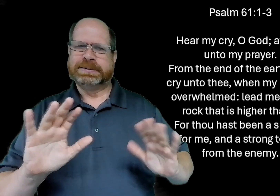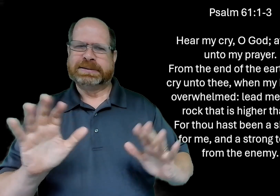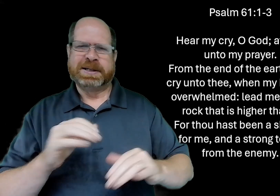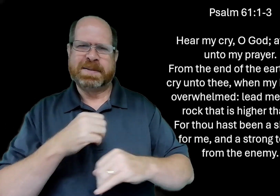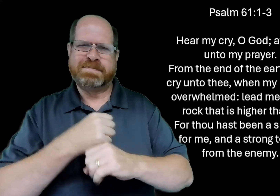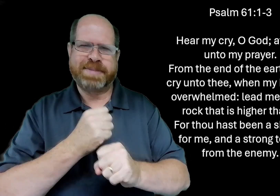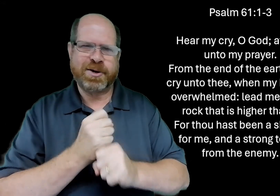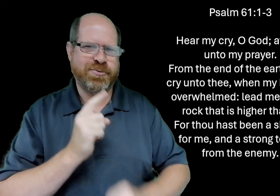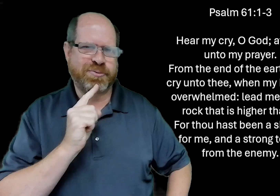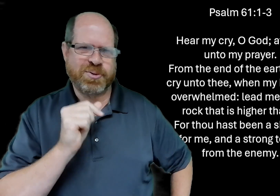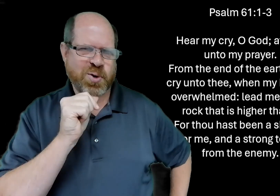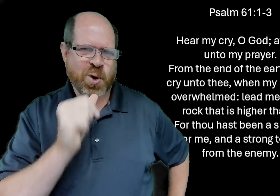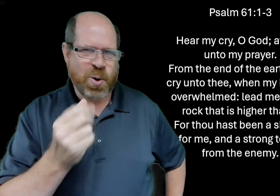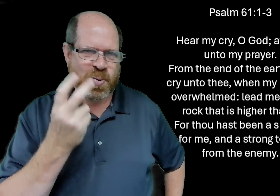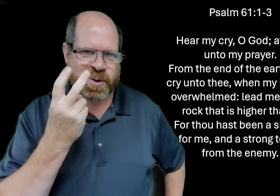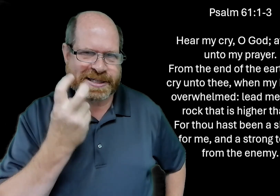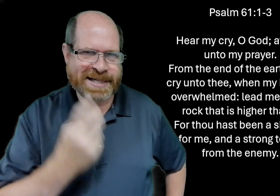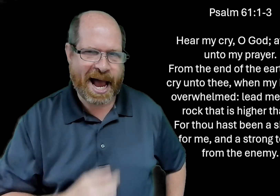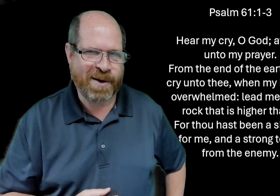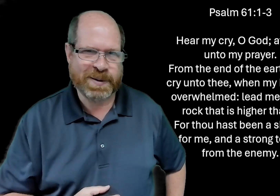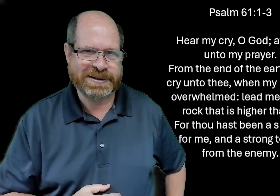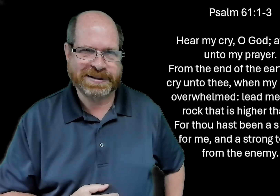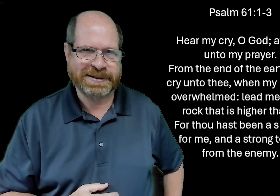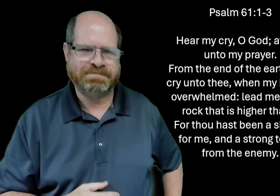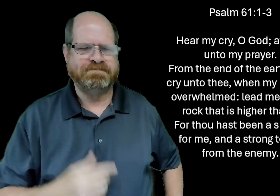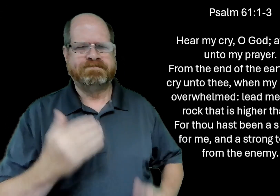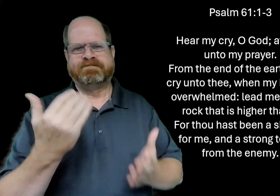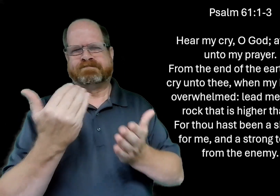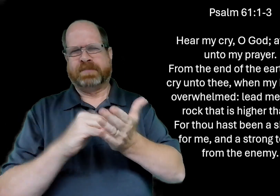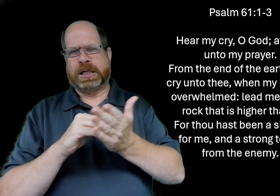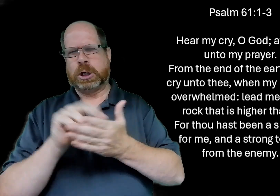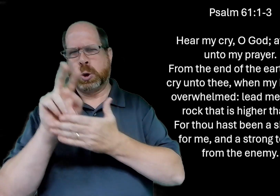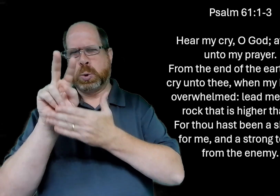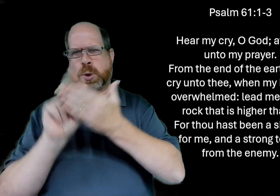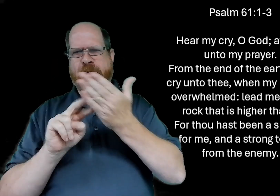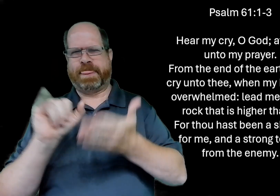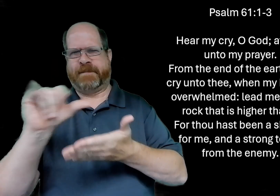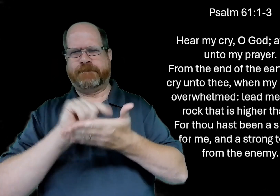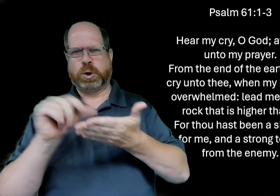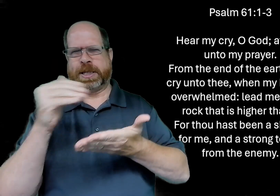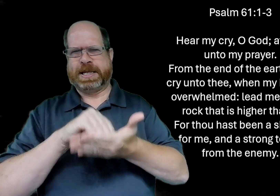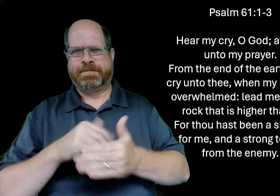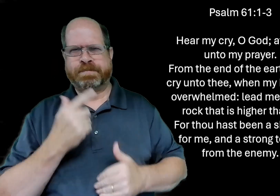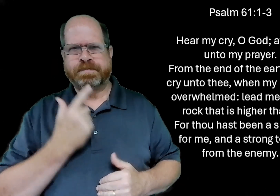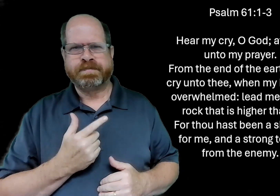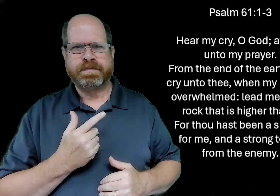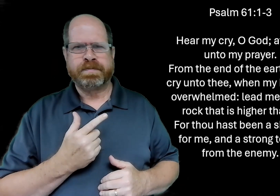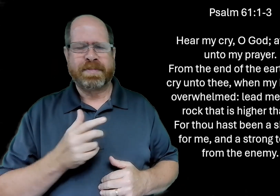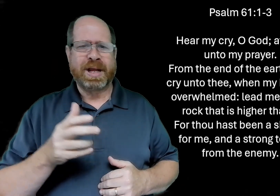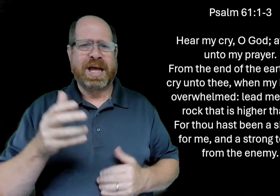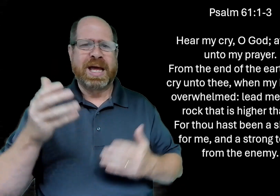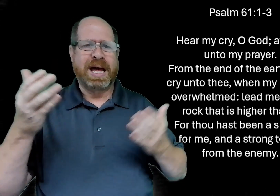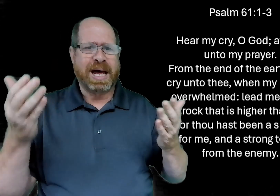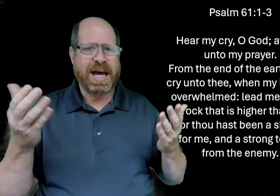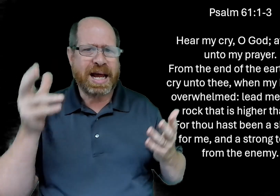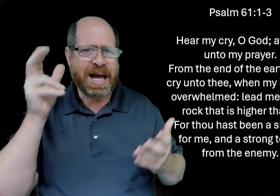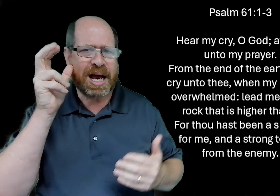don't doubt that okay make sure you're not being doubtful but let's read this verses these verses again